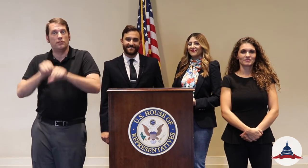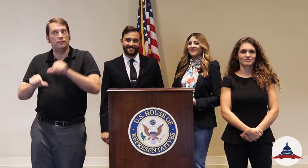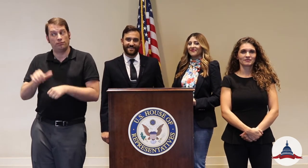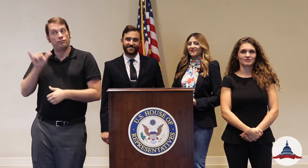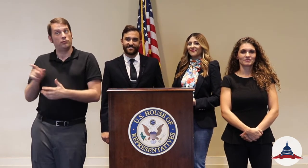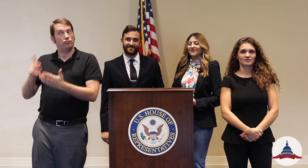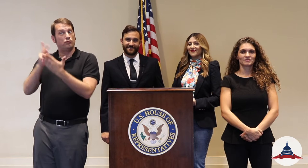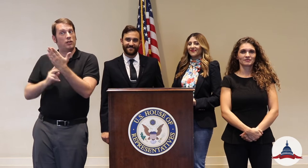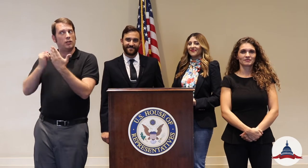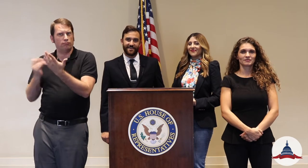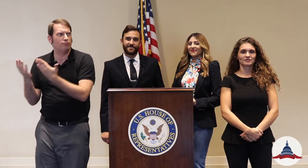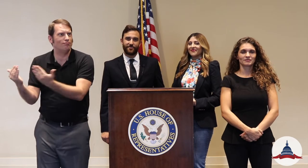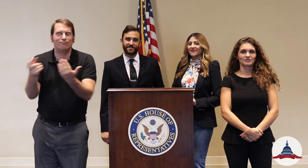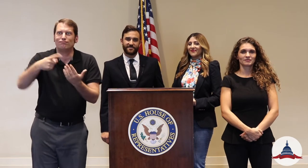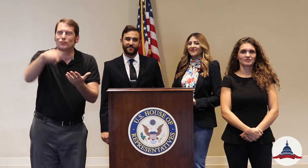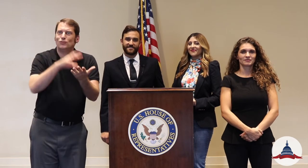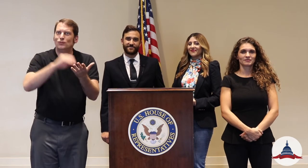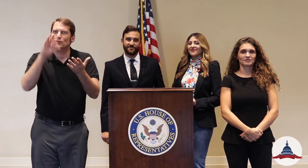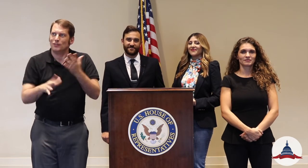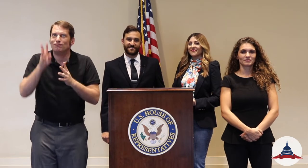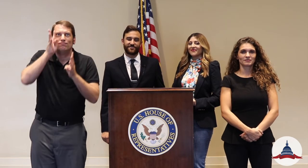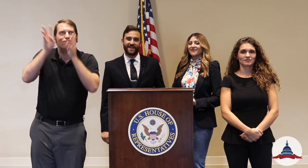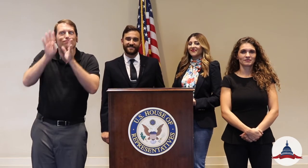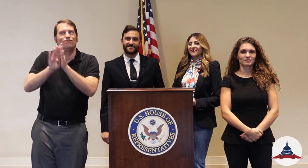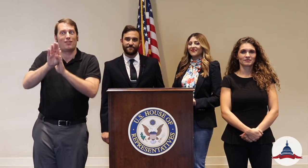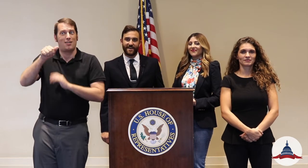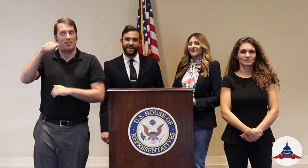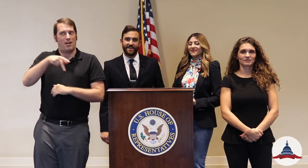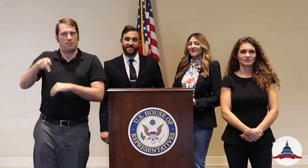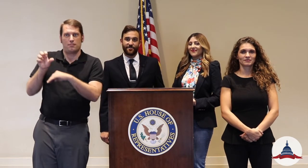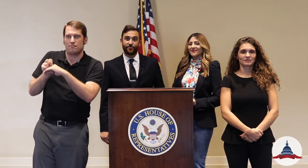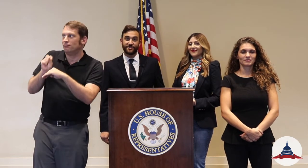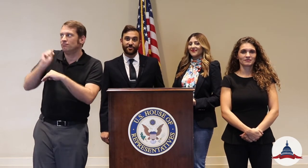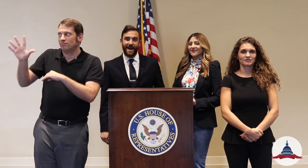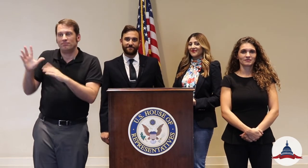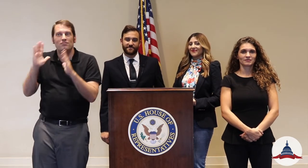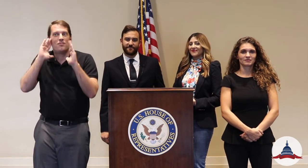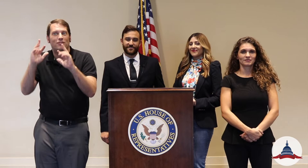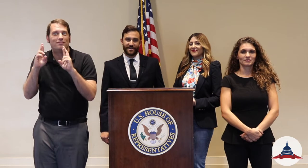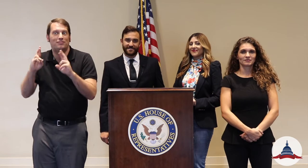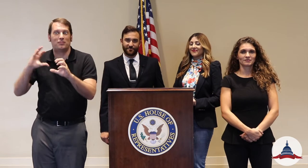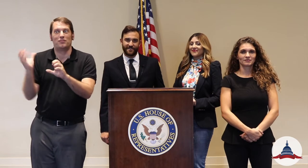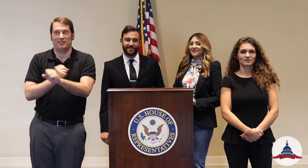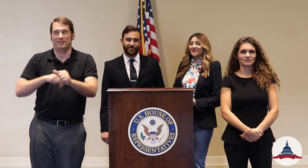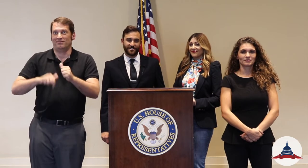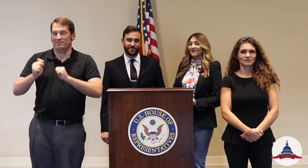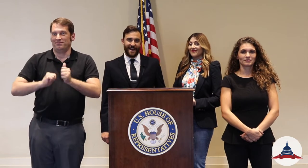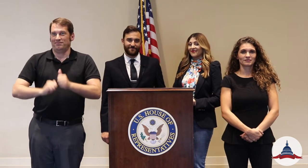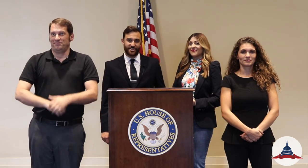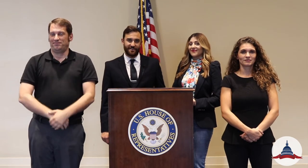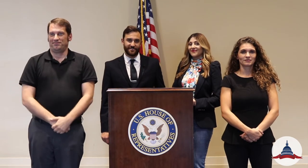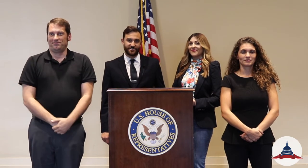computer science education. The project invites students to create and submit their original apps for a chance to win the